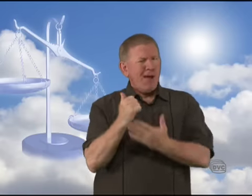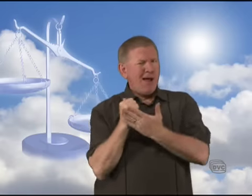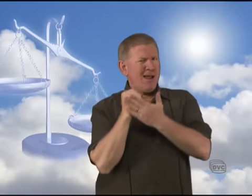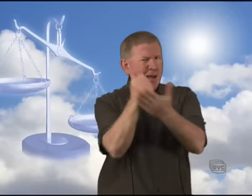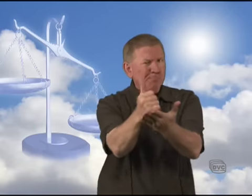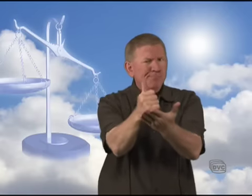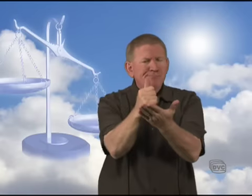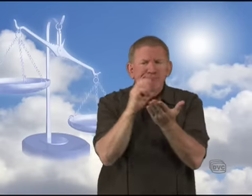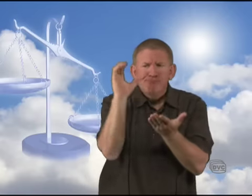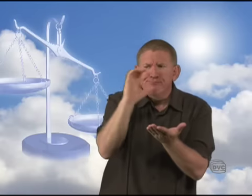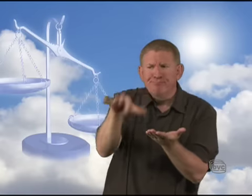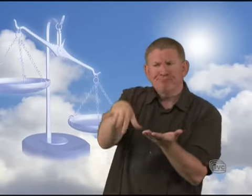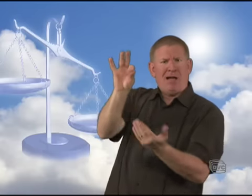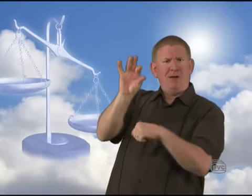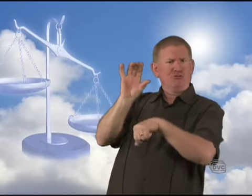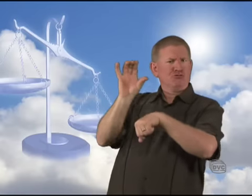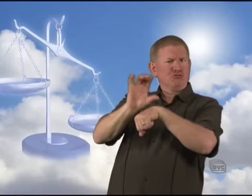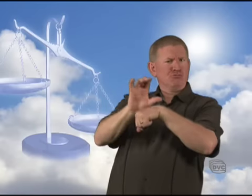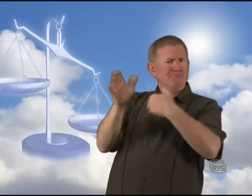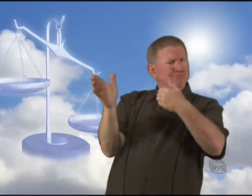find a good church that's close to you.